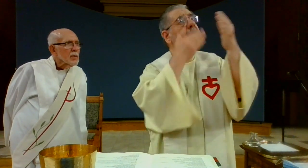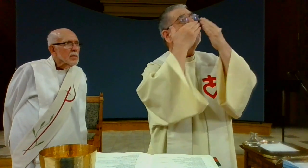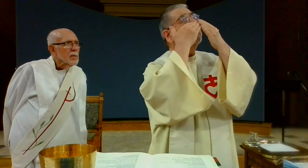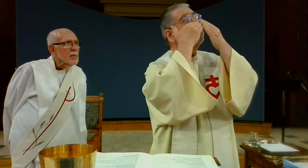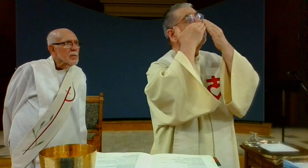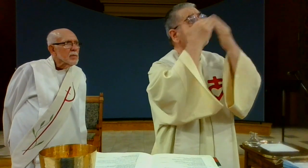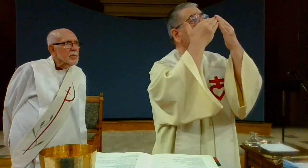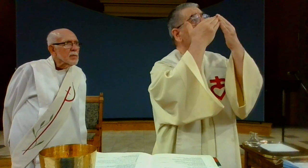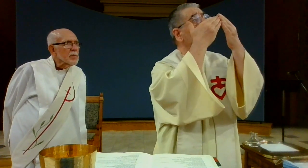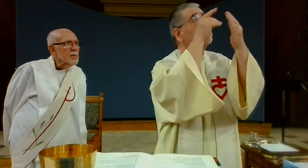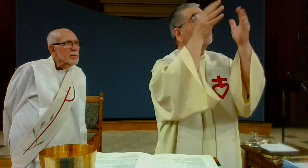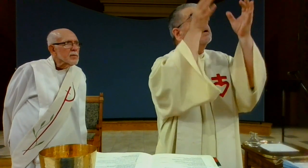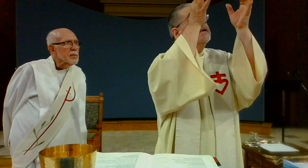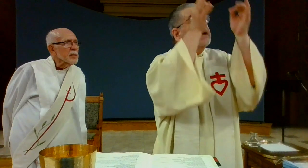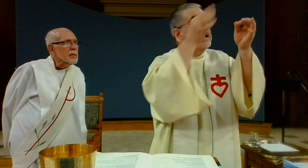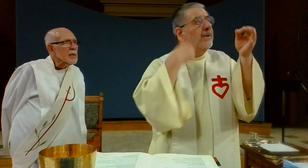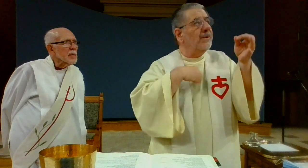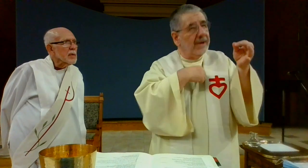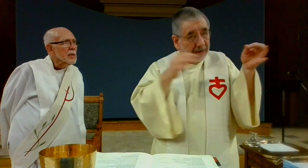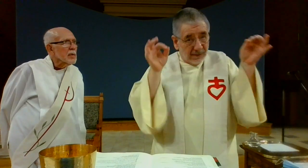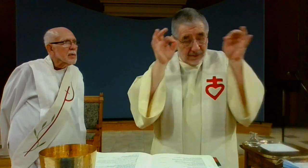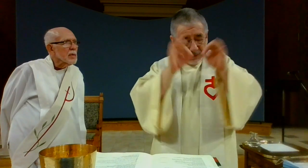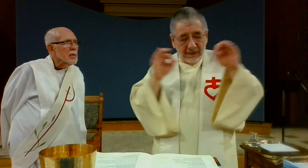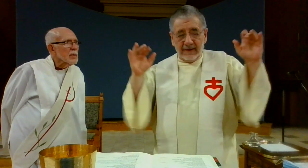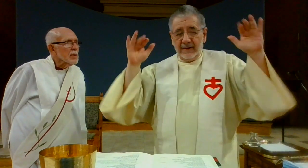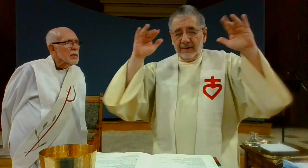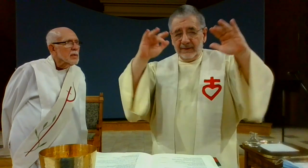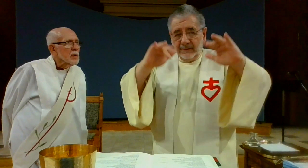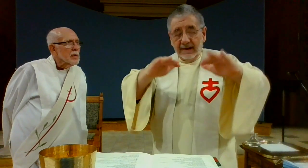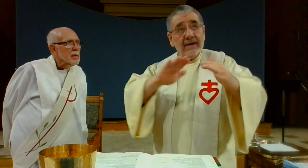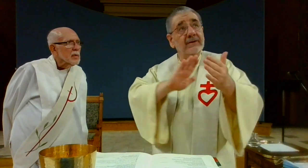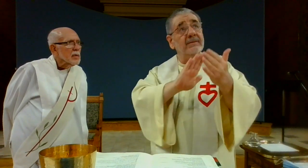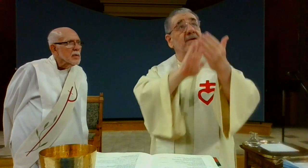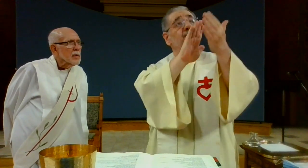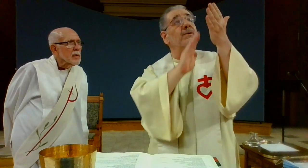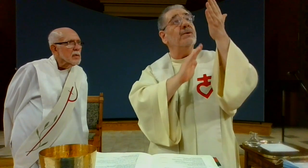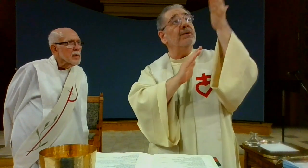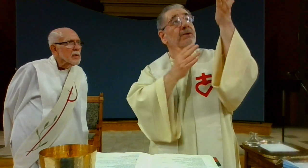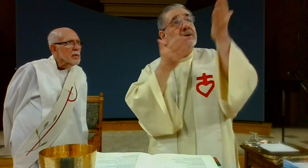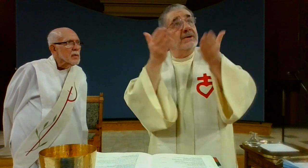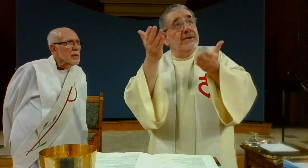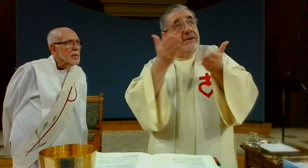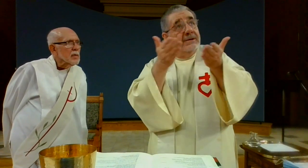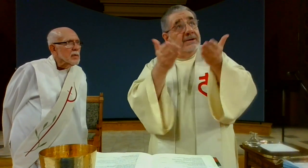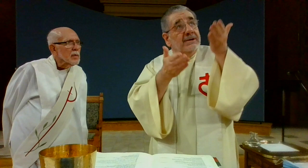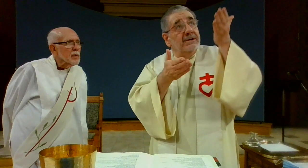giving thanks that you have held us worthy to be in your presence and minister to you